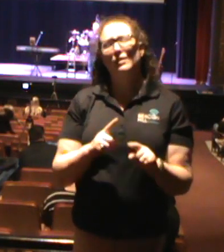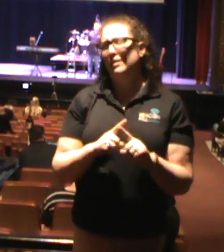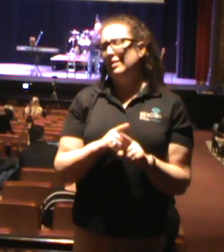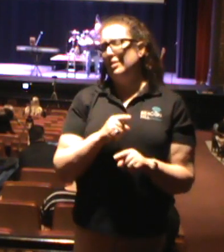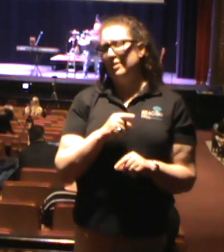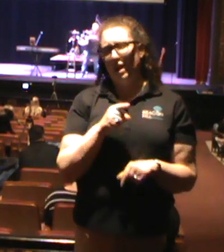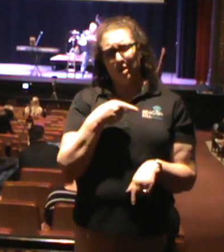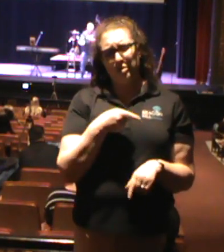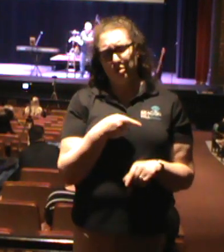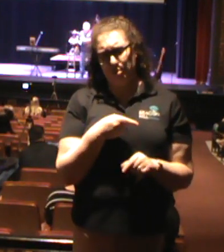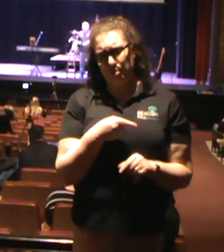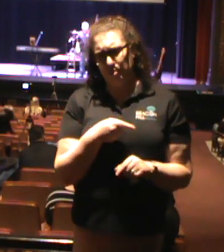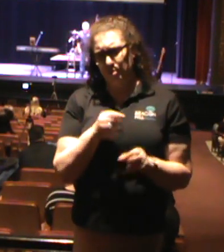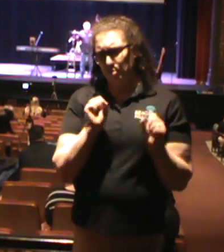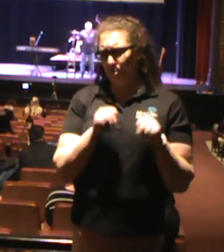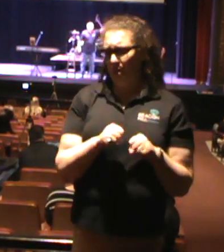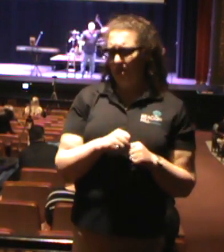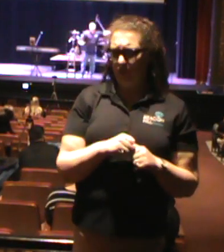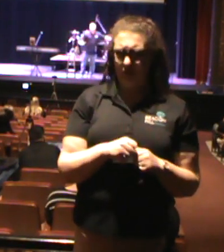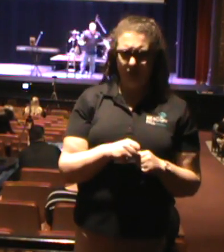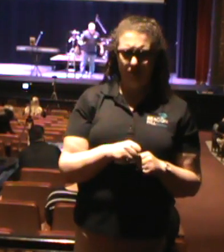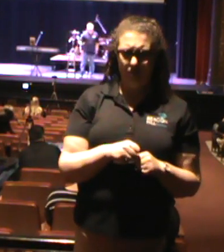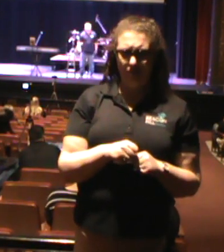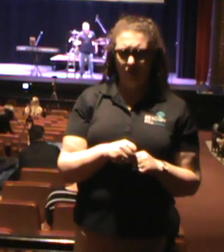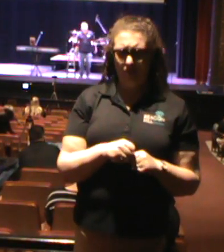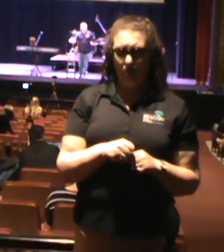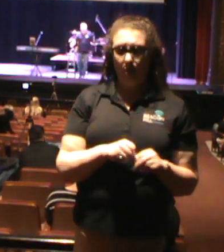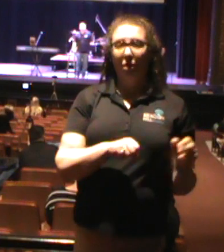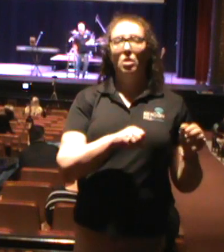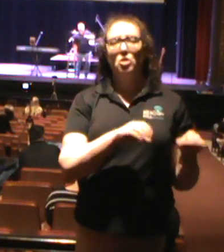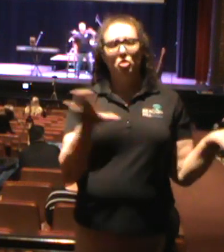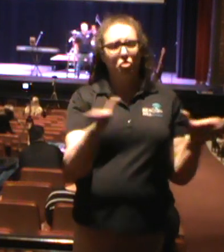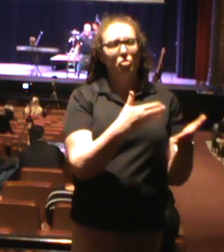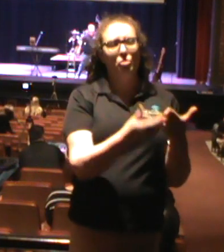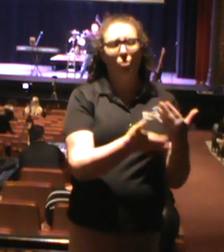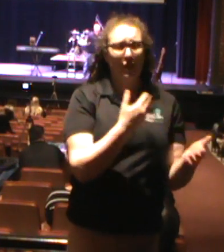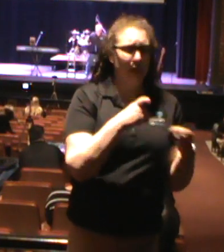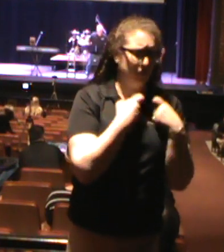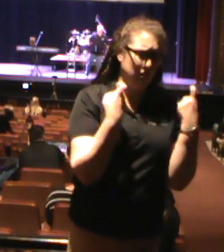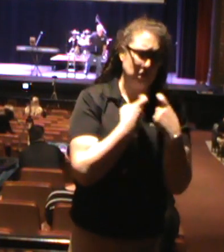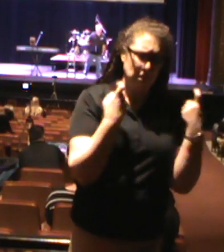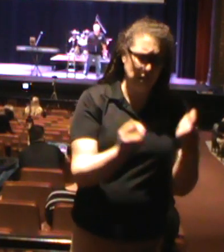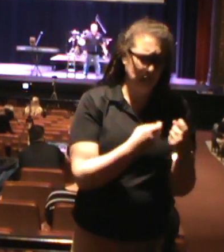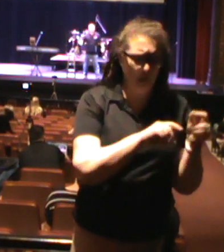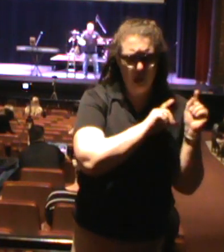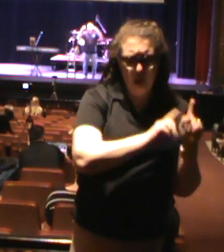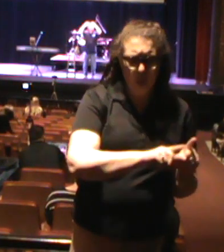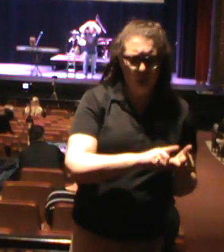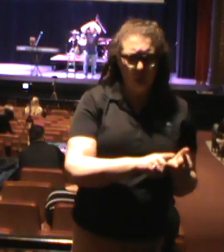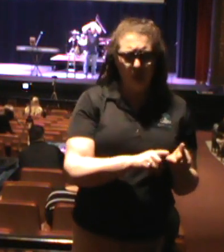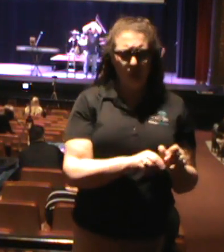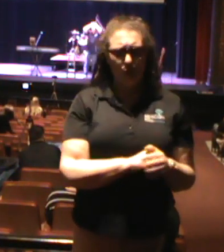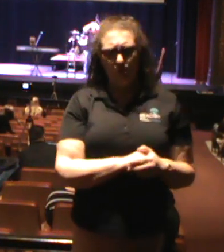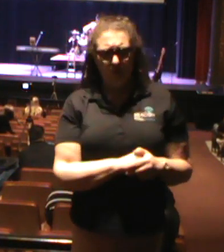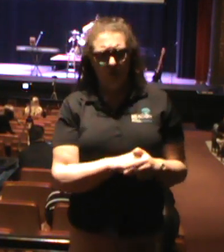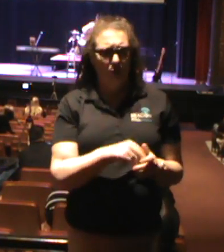whatever, that you can just write it off. Go to that porn site on your phone. Go to the strip club down the street. See, Satan likes to